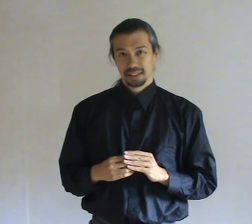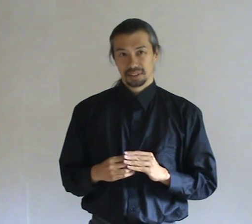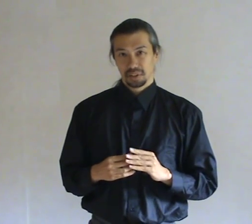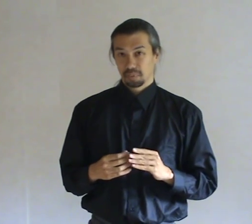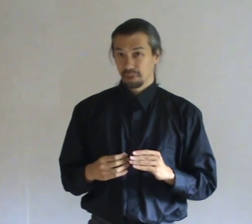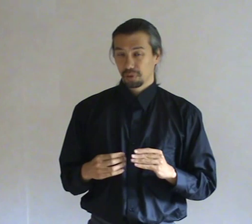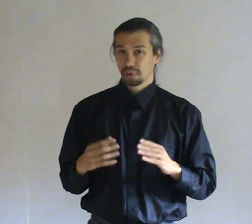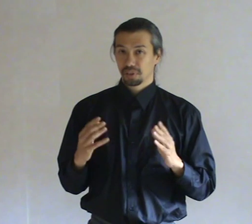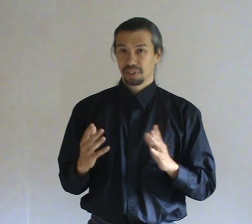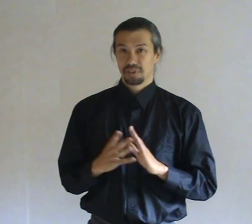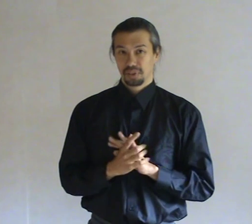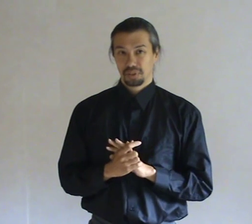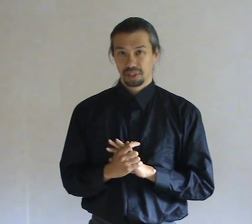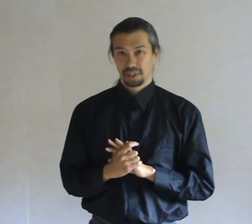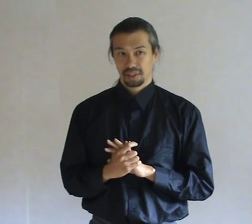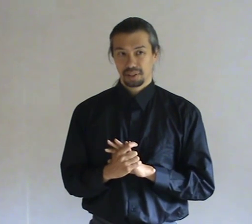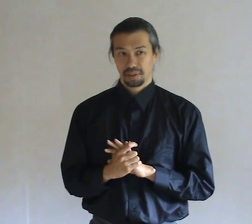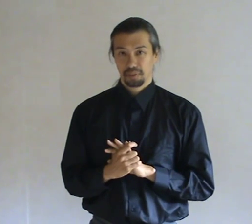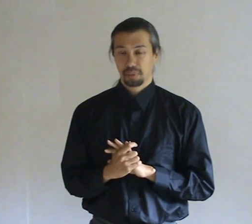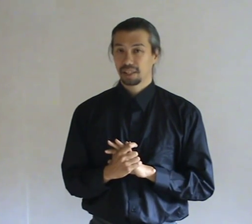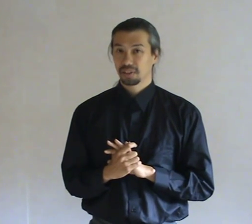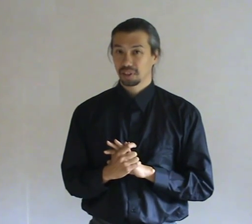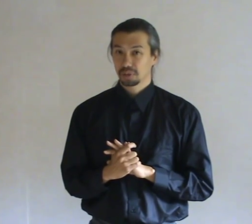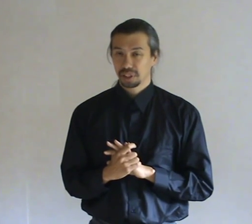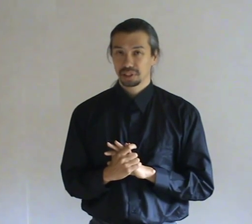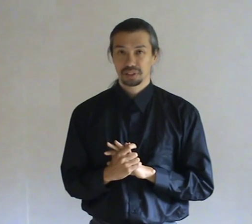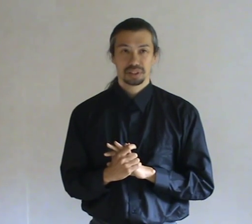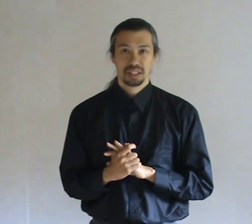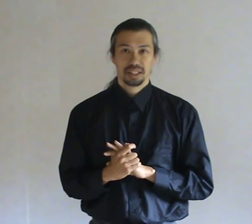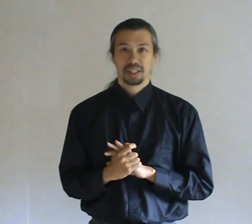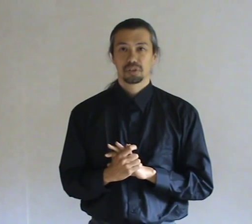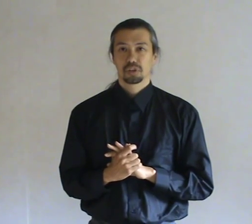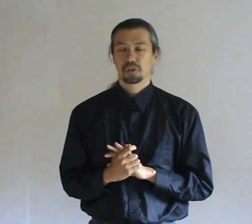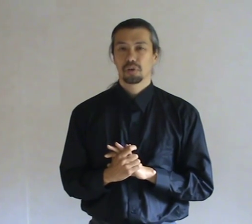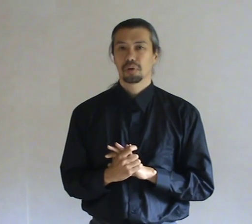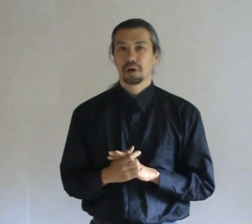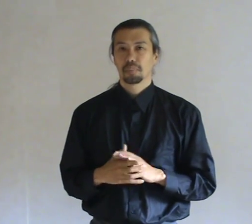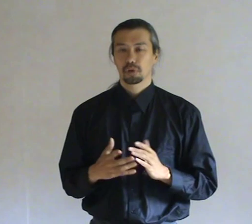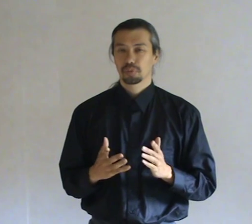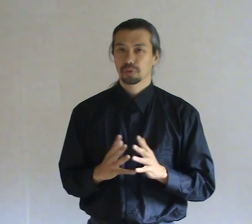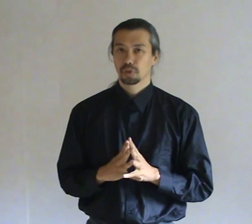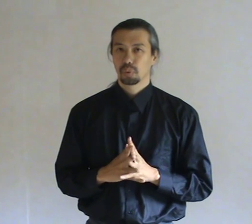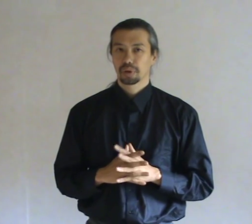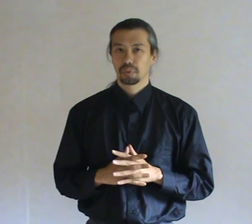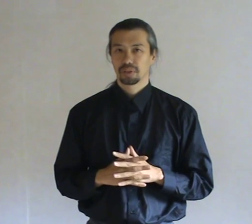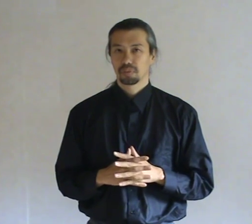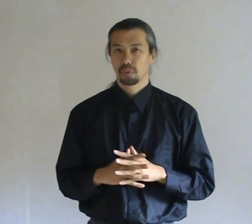So if you are not into the paganistic traditions it is also possible to work with more